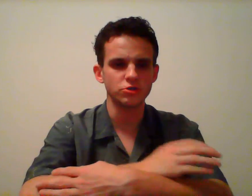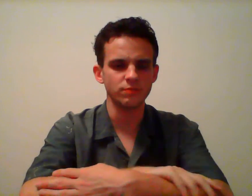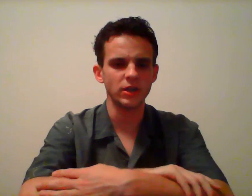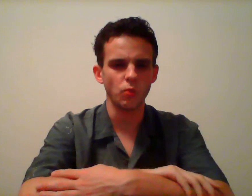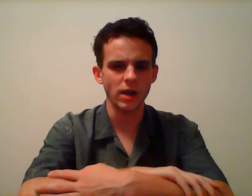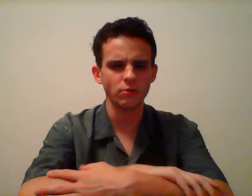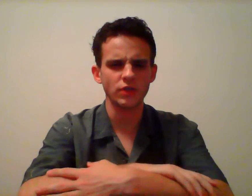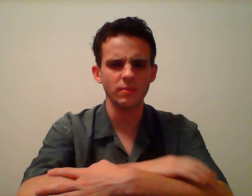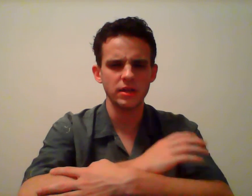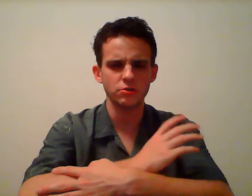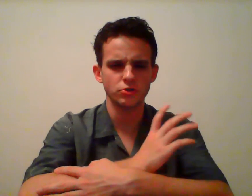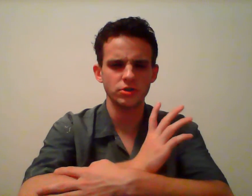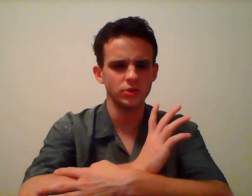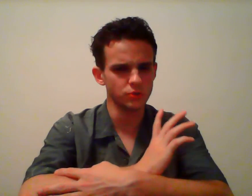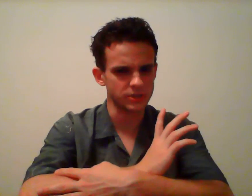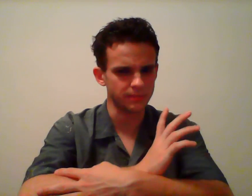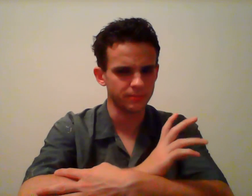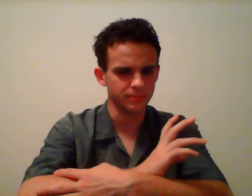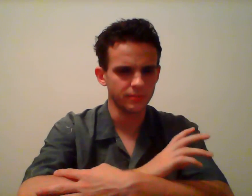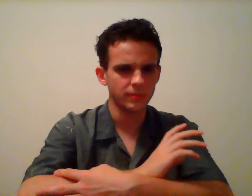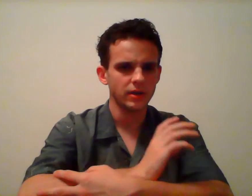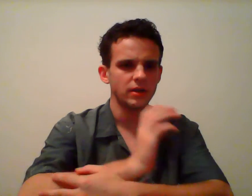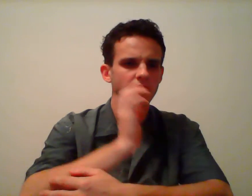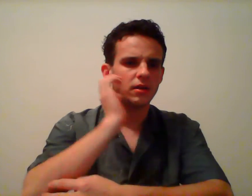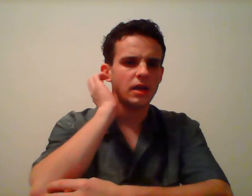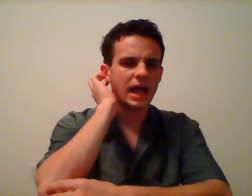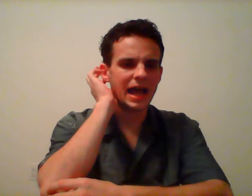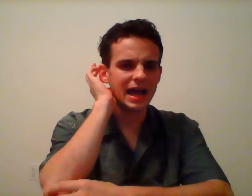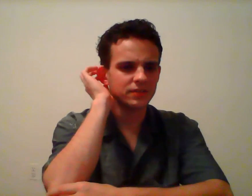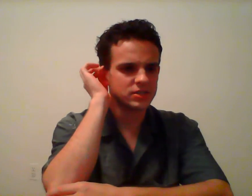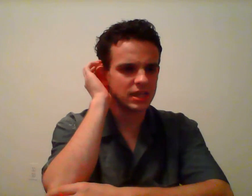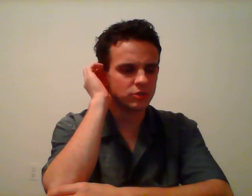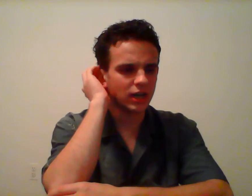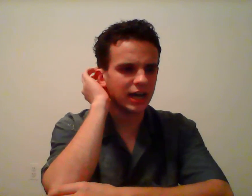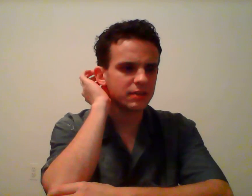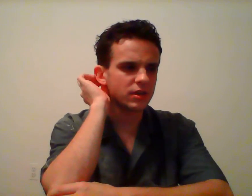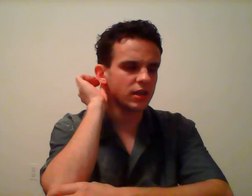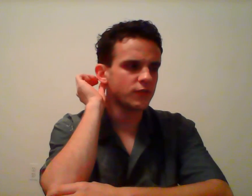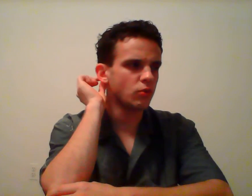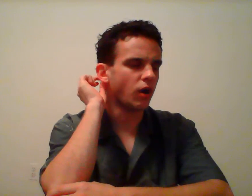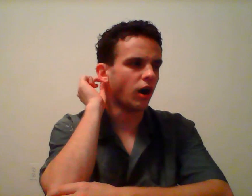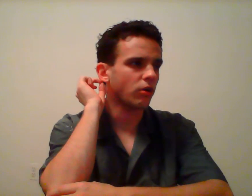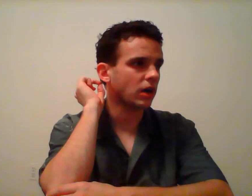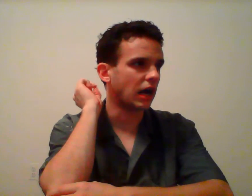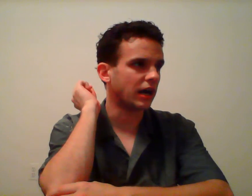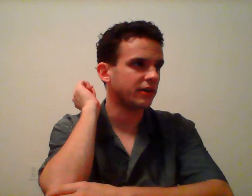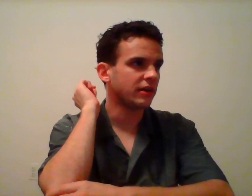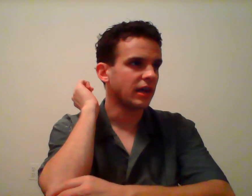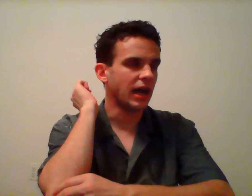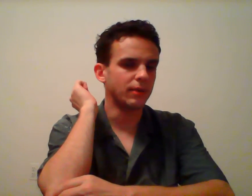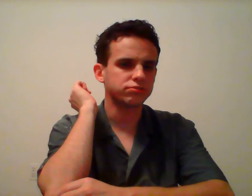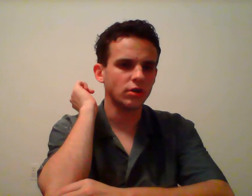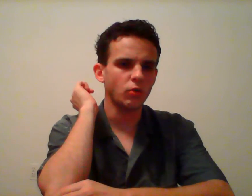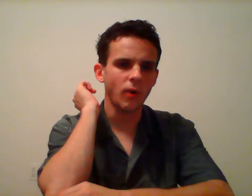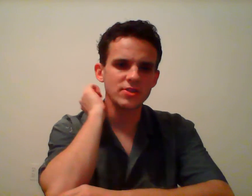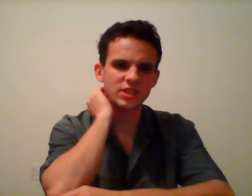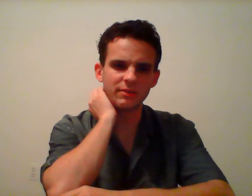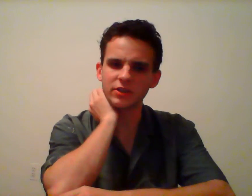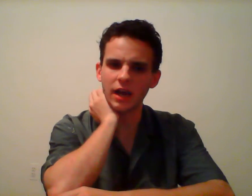you should be aware of them and you should use them. At the same time, if you are Khan and pro wants to limit the